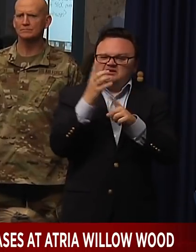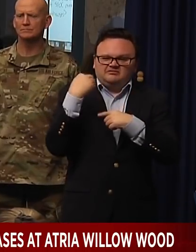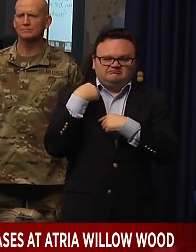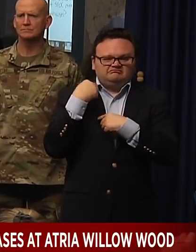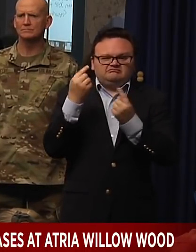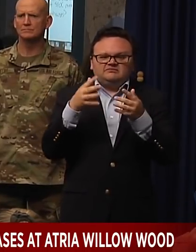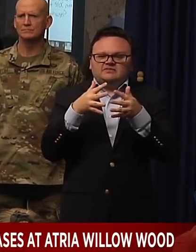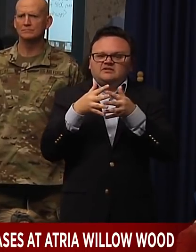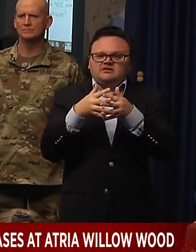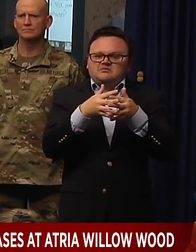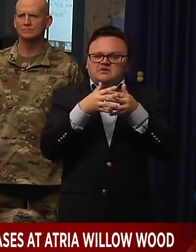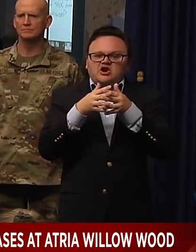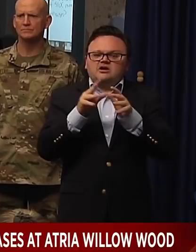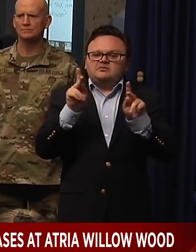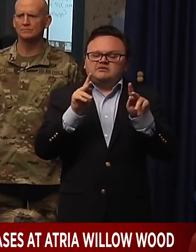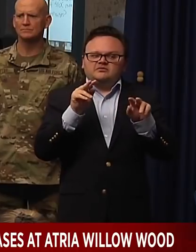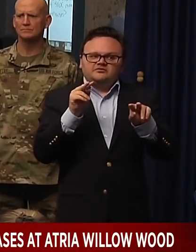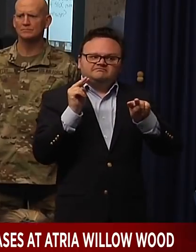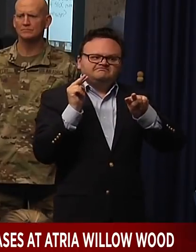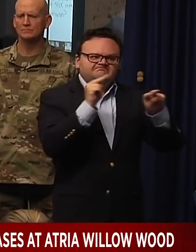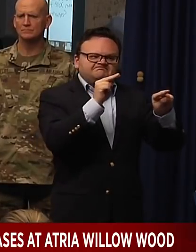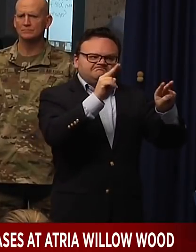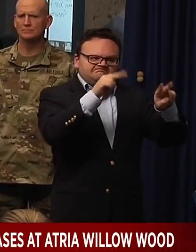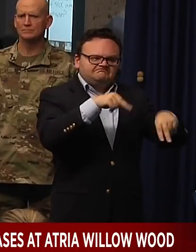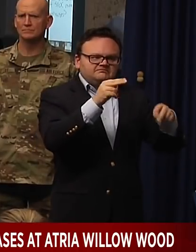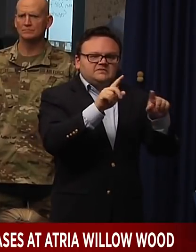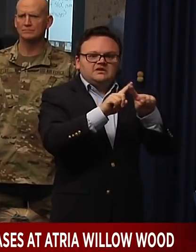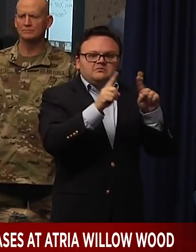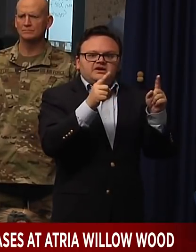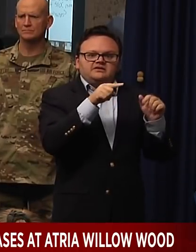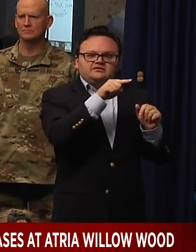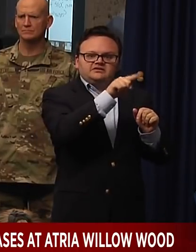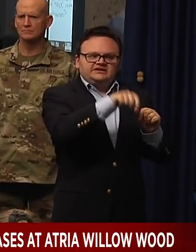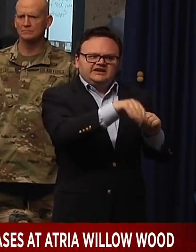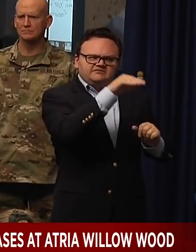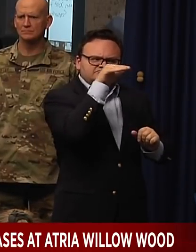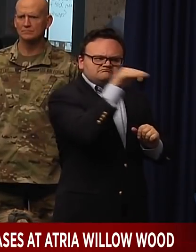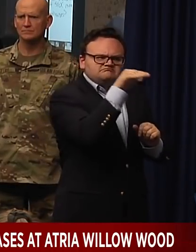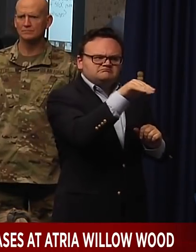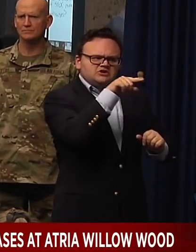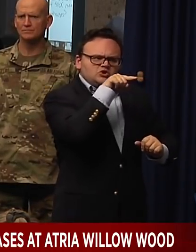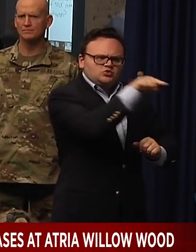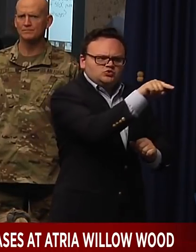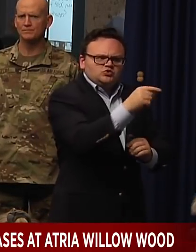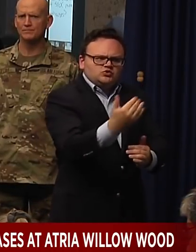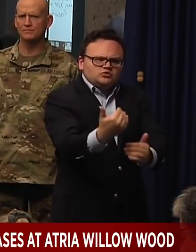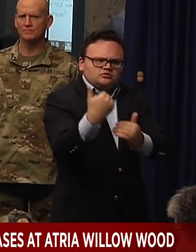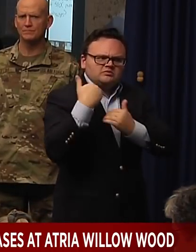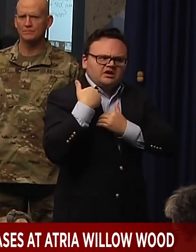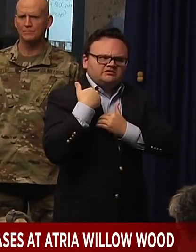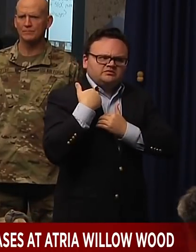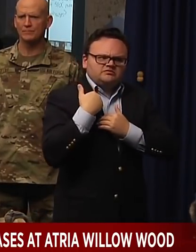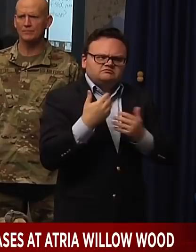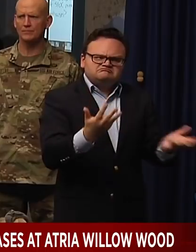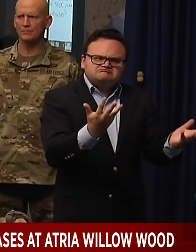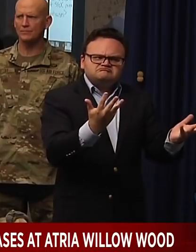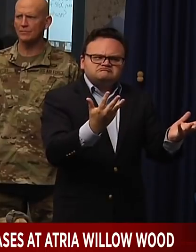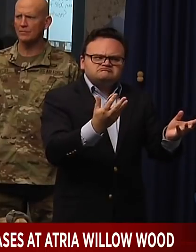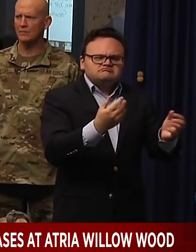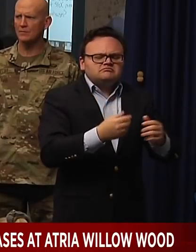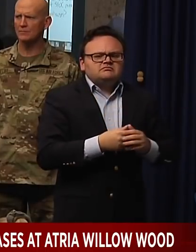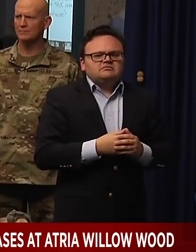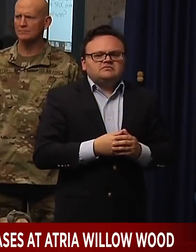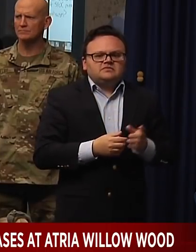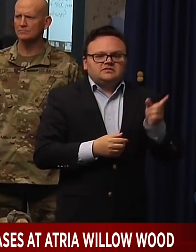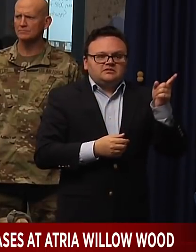you know, we have got to hold China accountable. We've got to look at how we're making things. You know, we can't have a hostile country